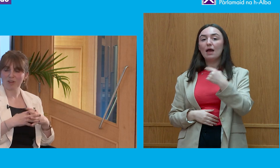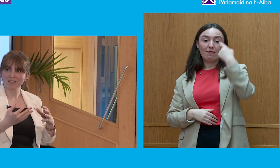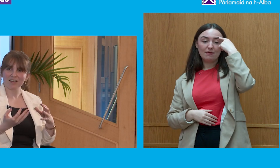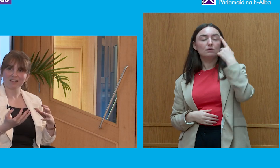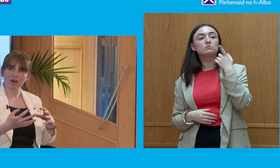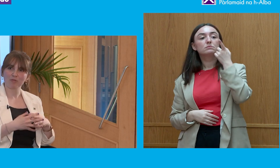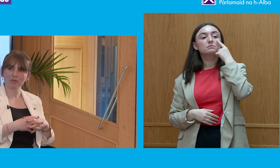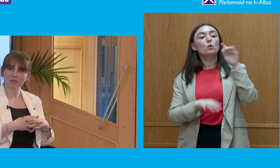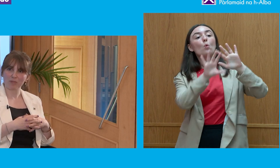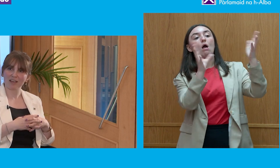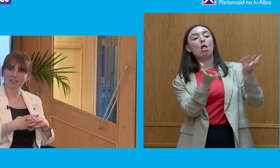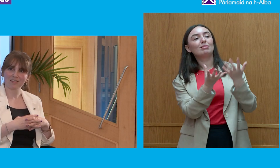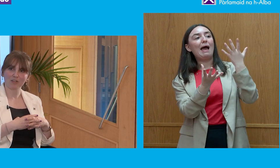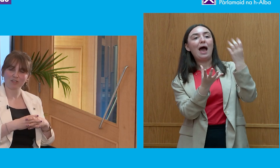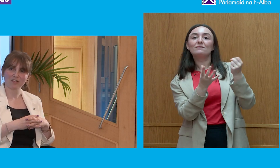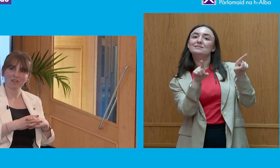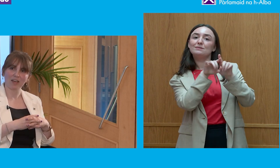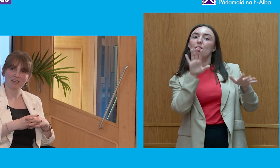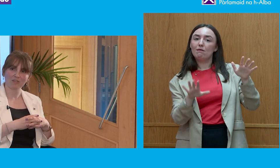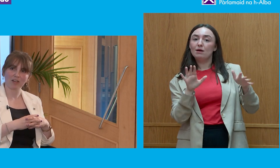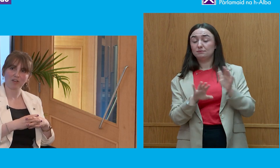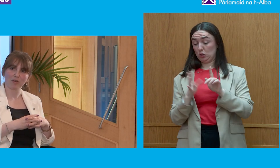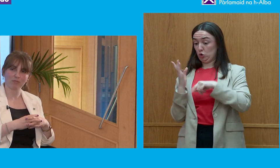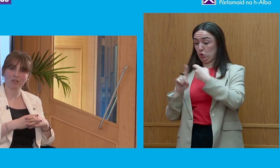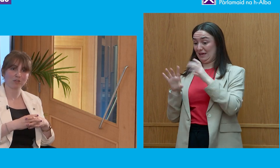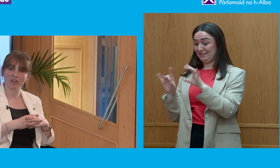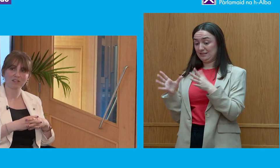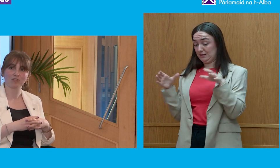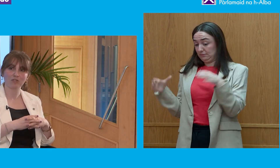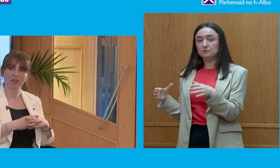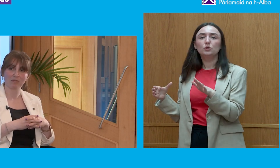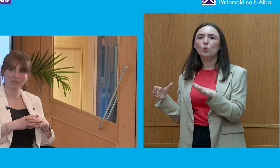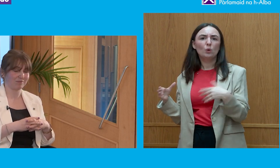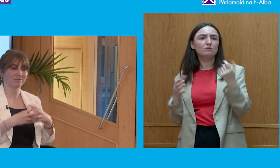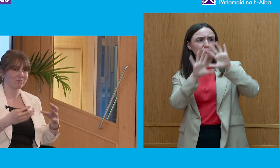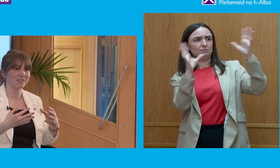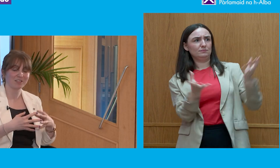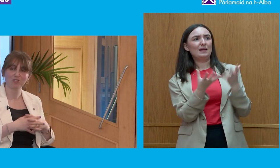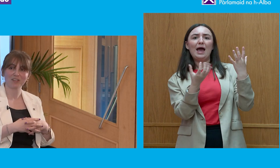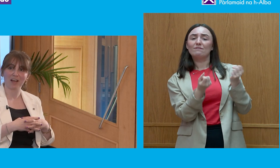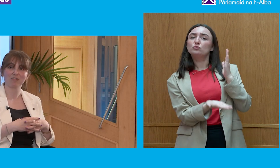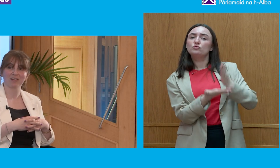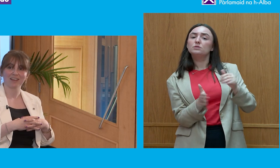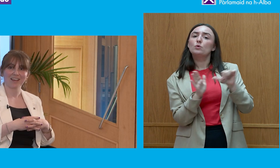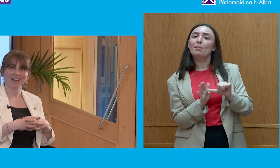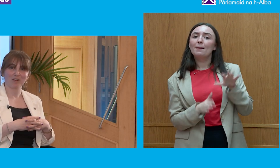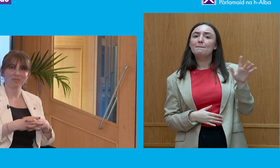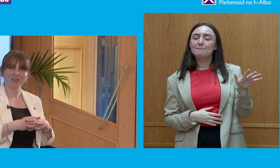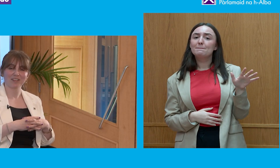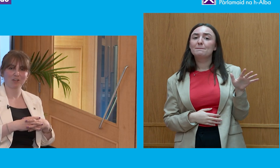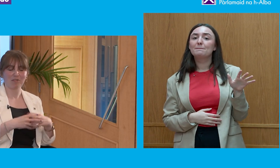we see trends like this happen all over the place. It's not just the UK that's struggling with low trust issues. There's literally in every,